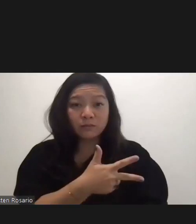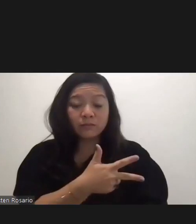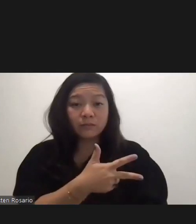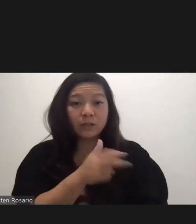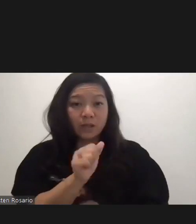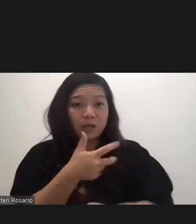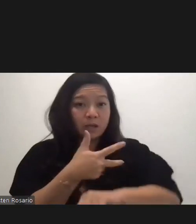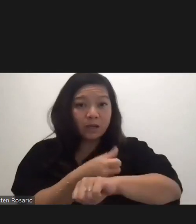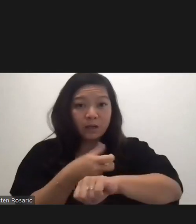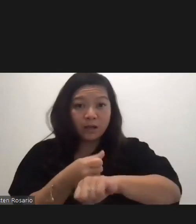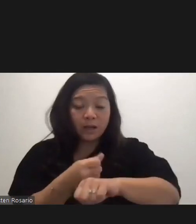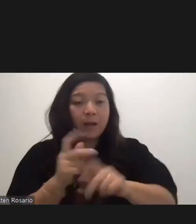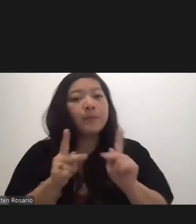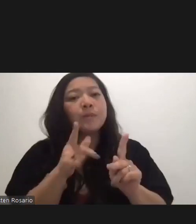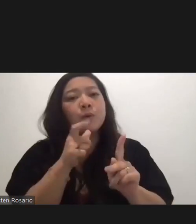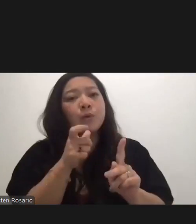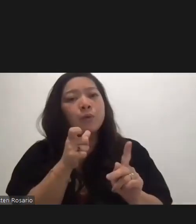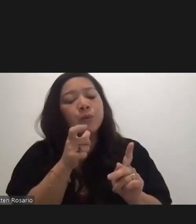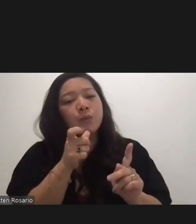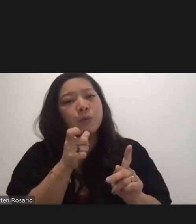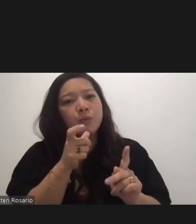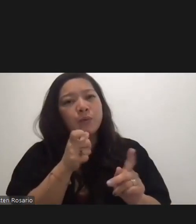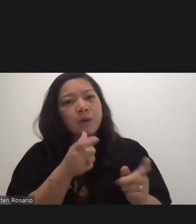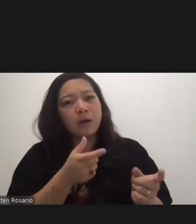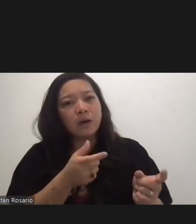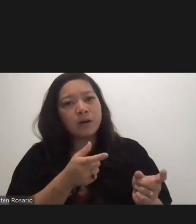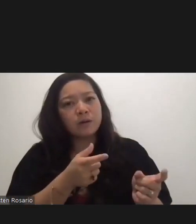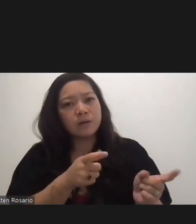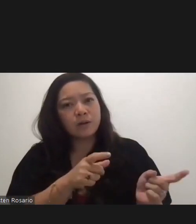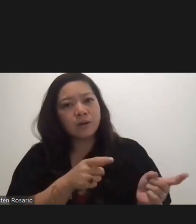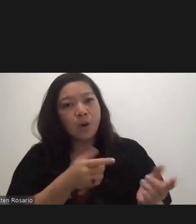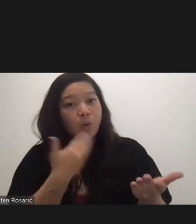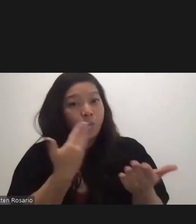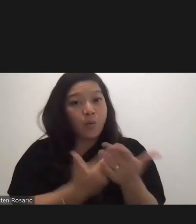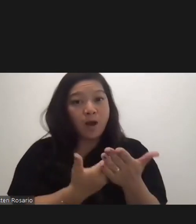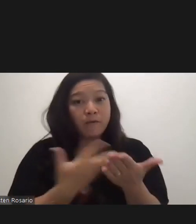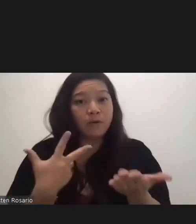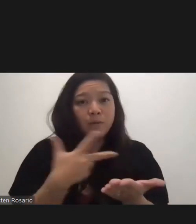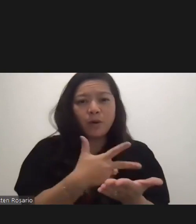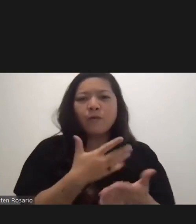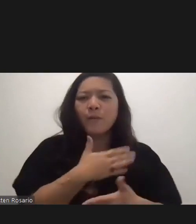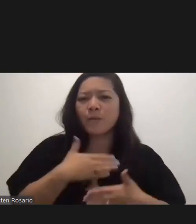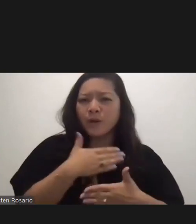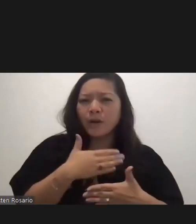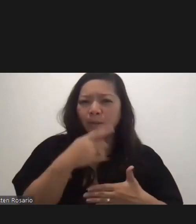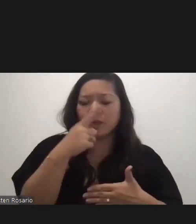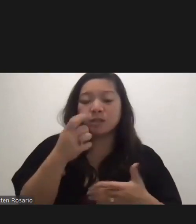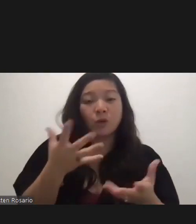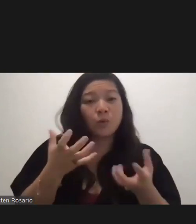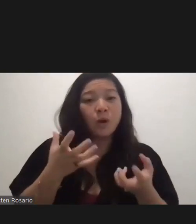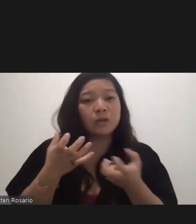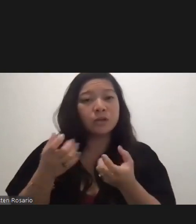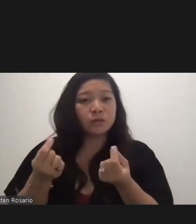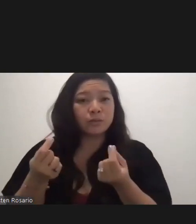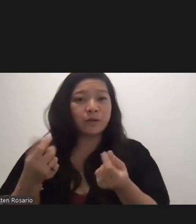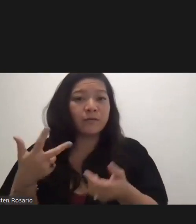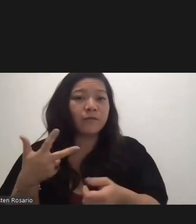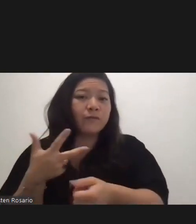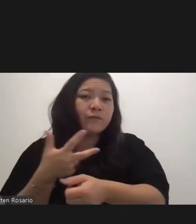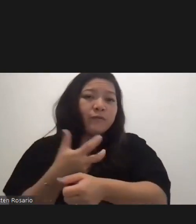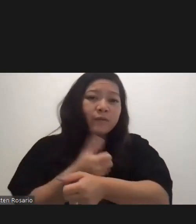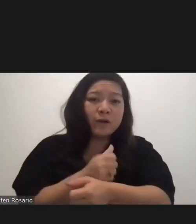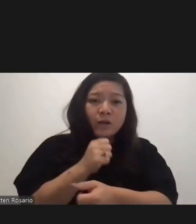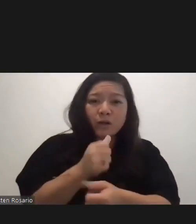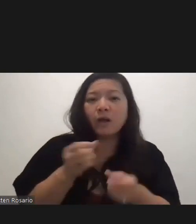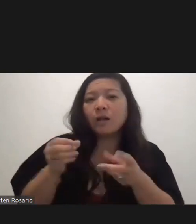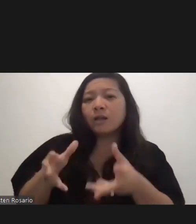people that came to the drive-thru vaccination were very appreciative because they had been wanting to be vaccinated, but they couldn't leave their